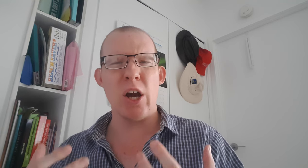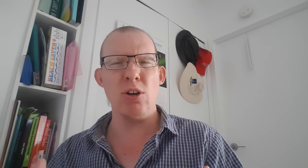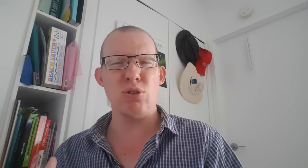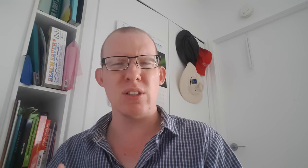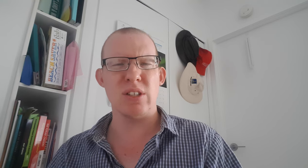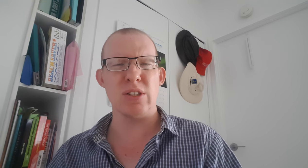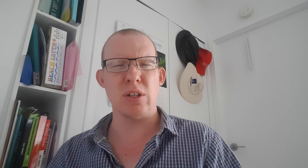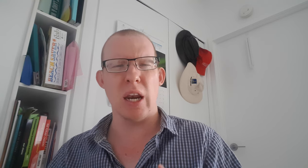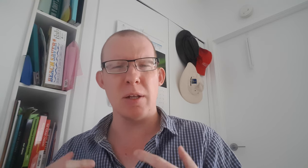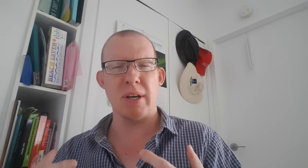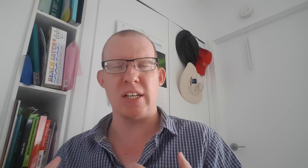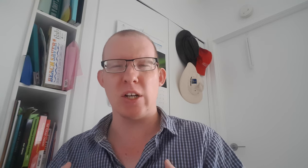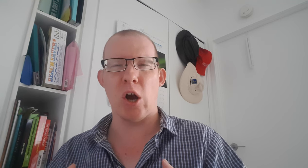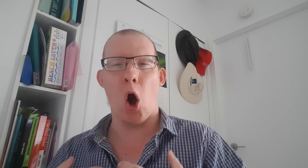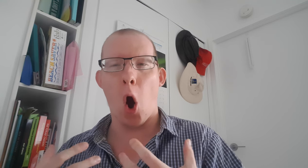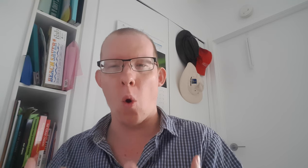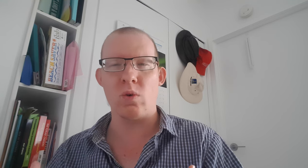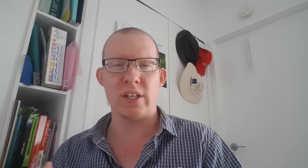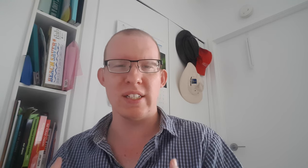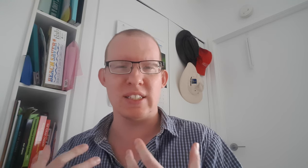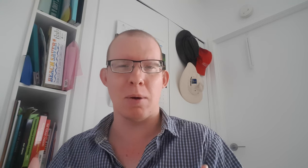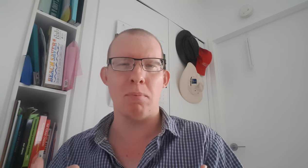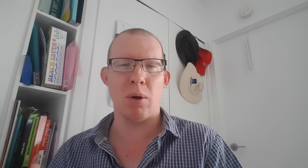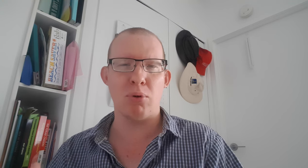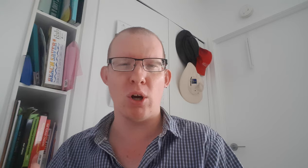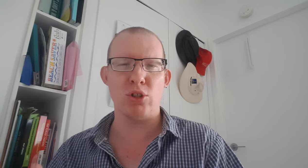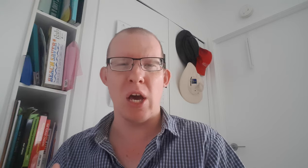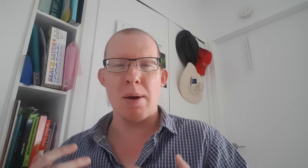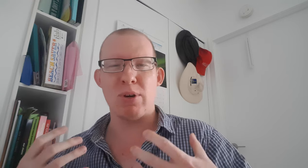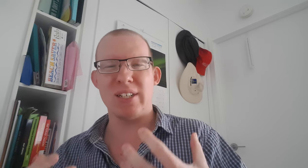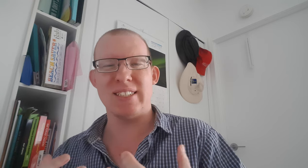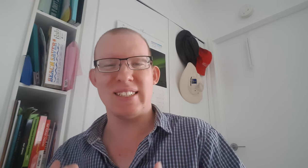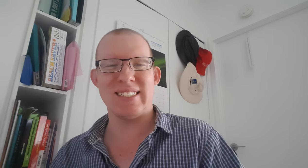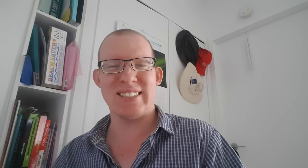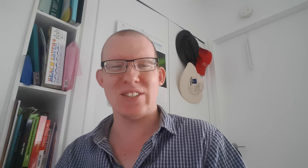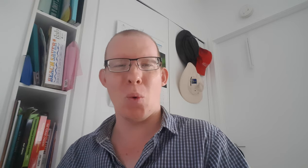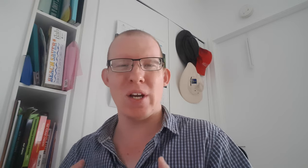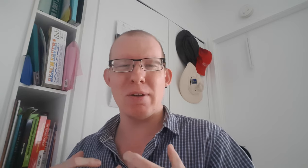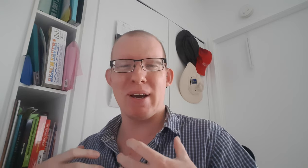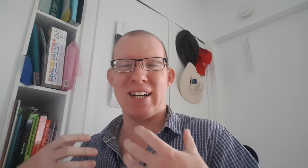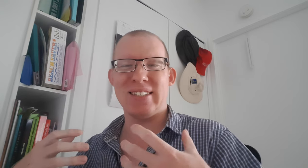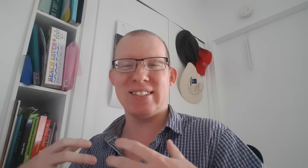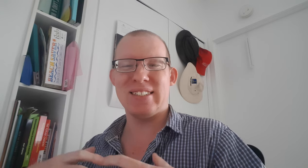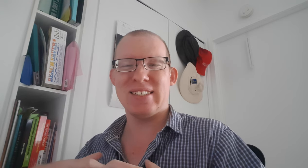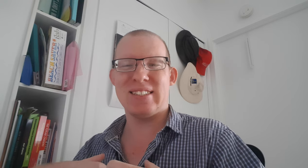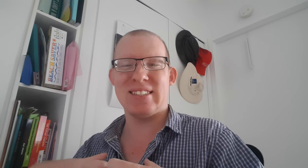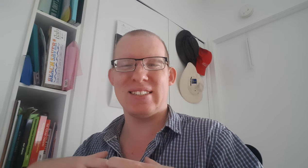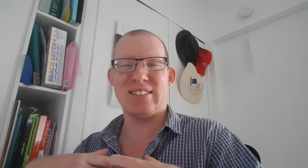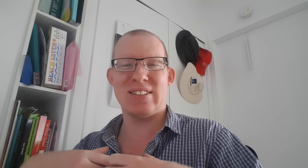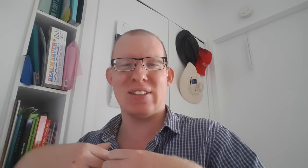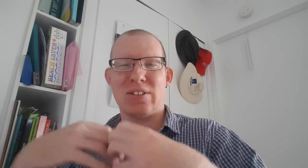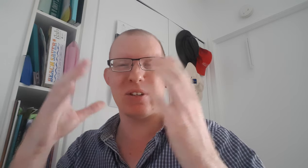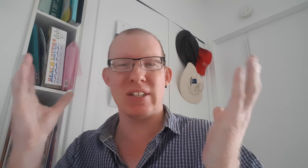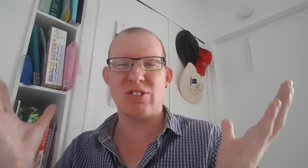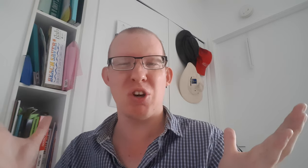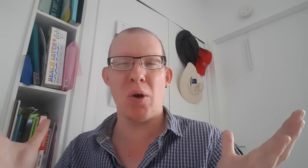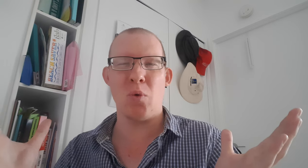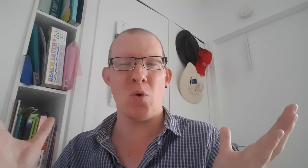coaching is a little bit cold in some approach because it's talking about the general